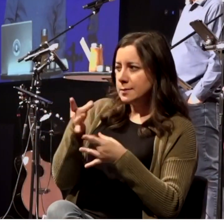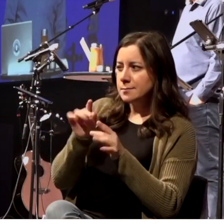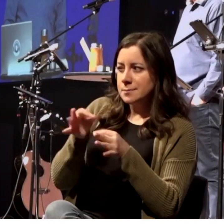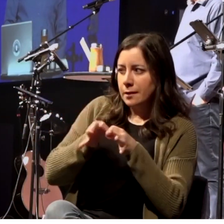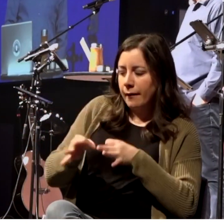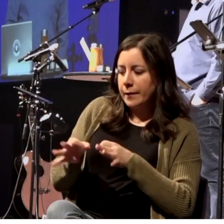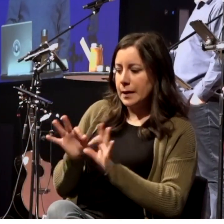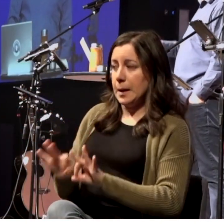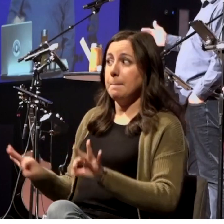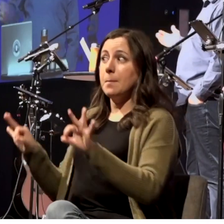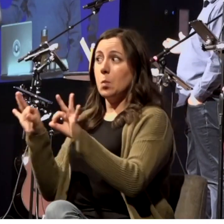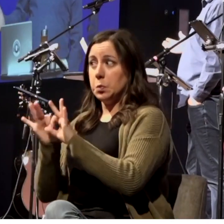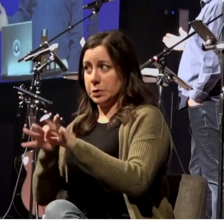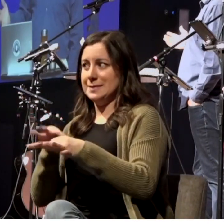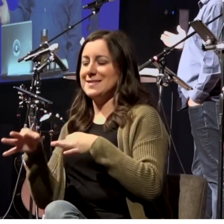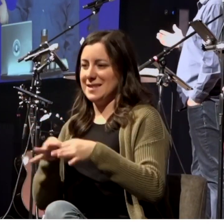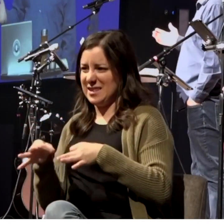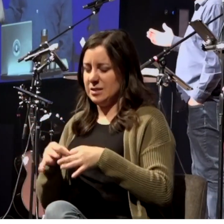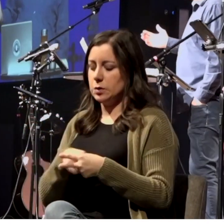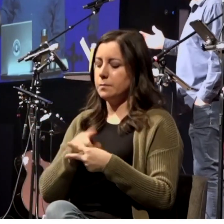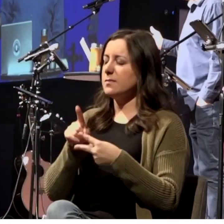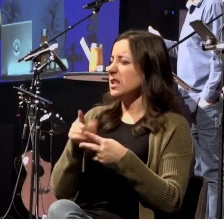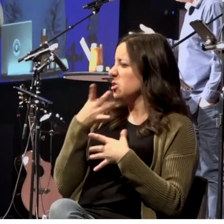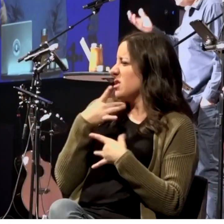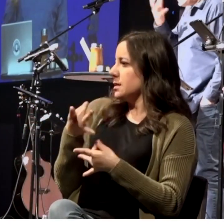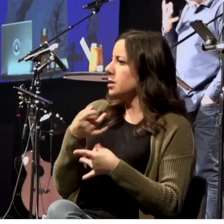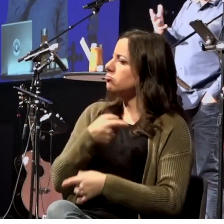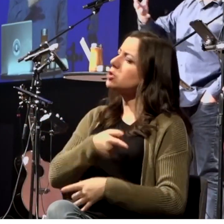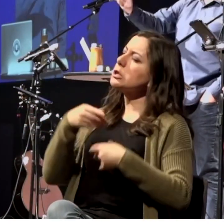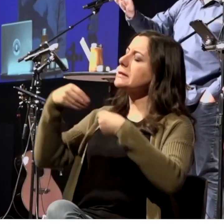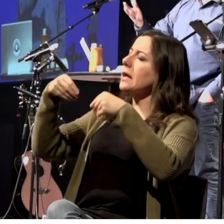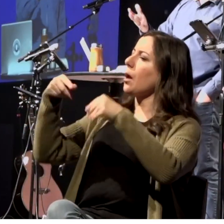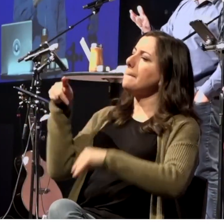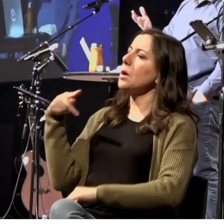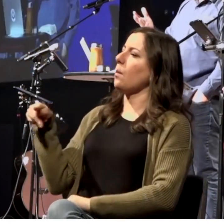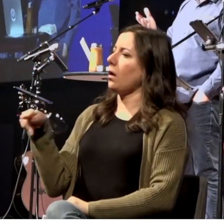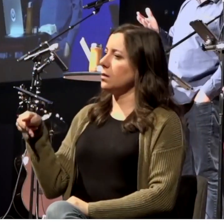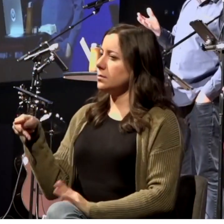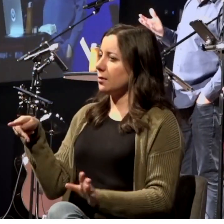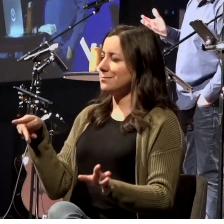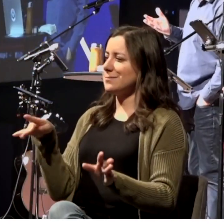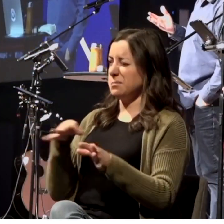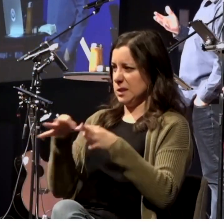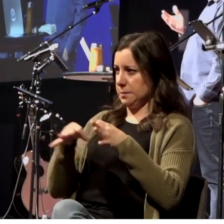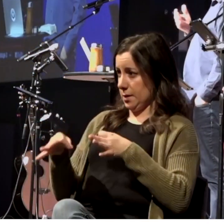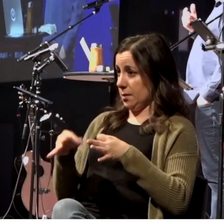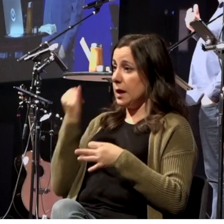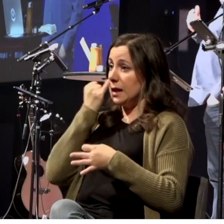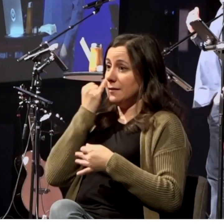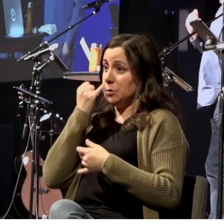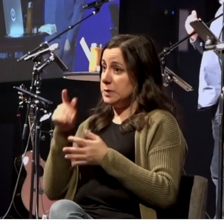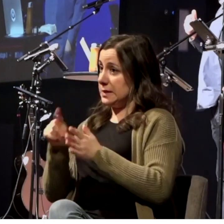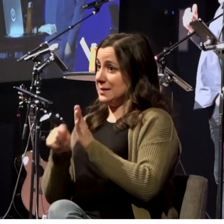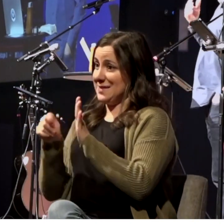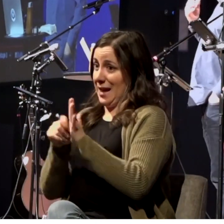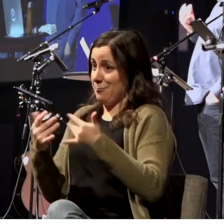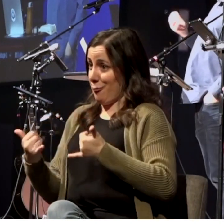is that she was a seller of purple. Now, to put that in modern terms, it would be like saying that she was a seller of